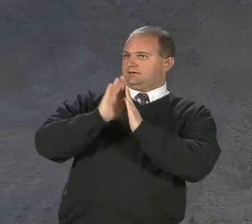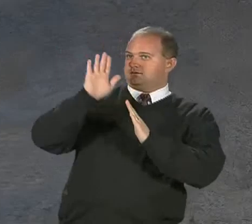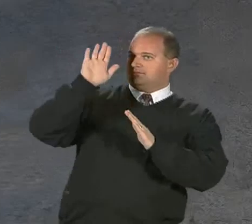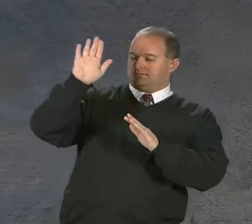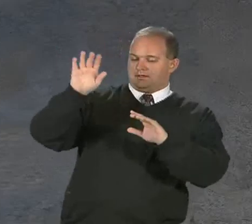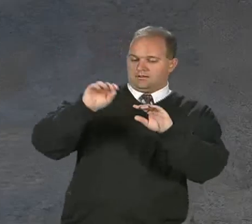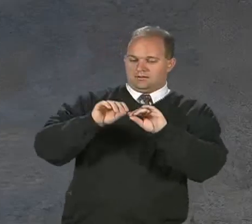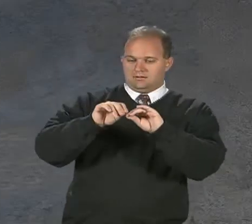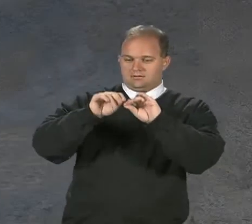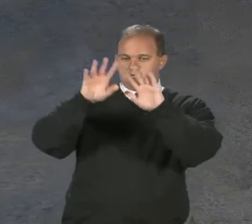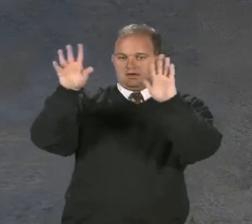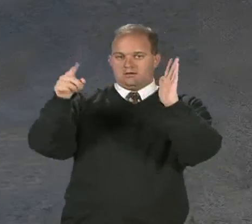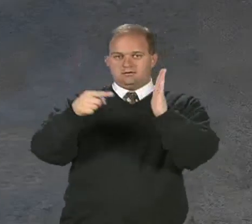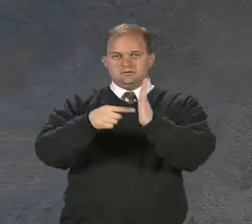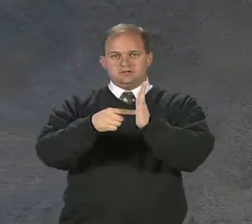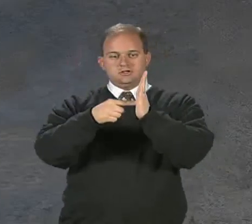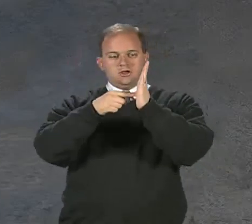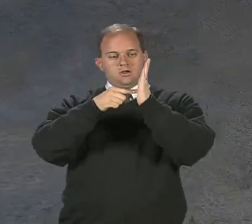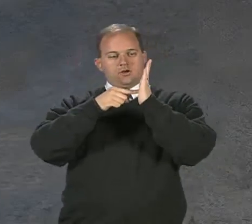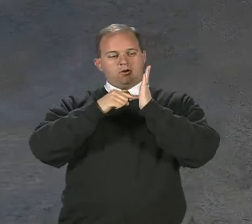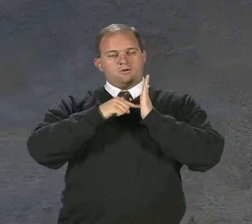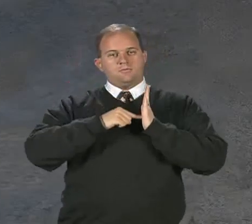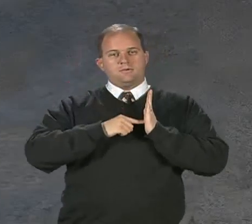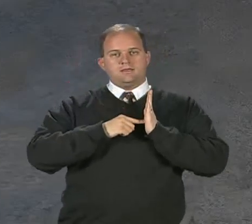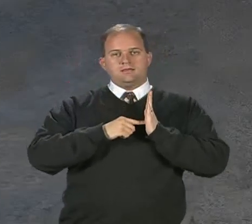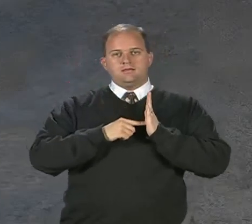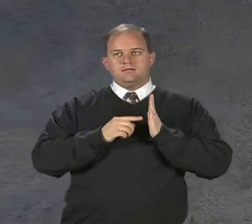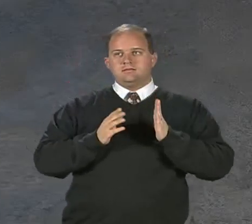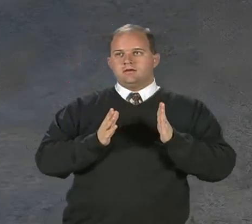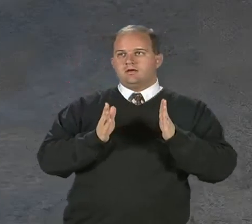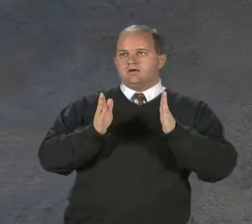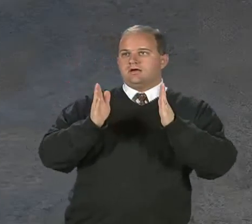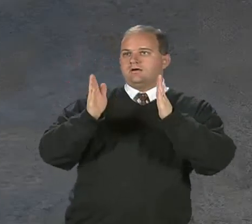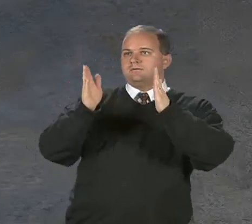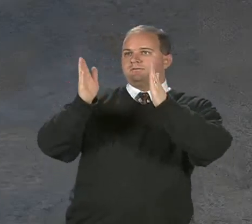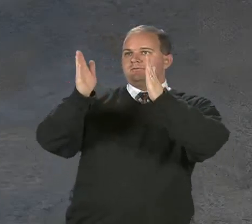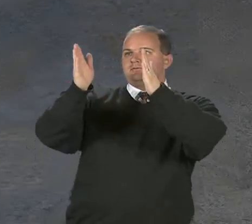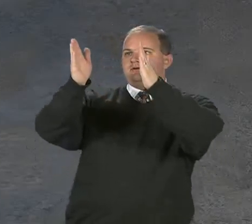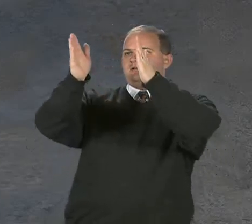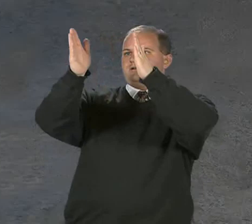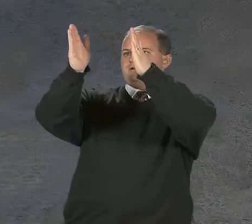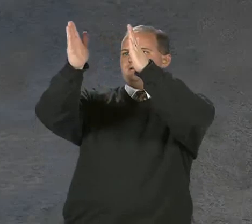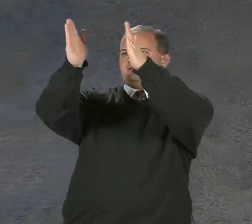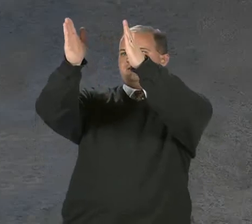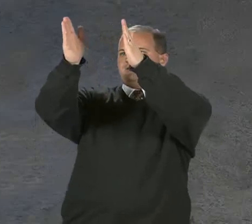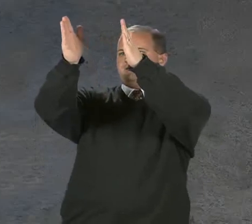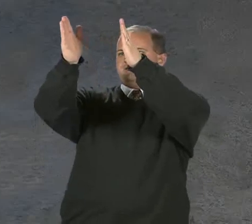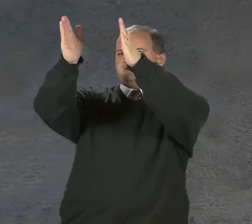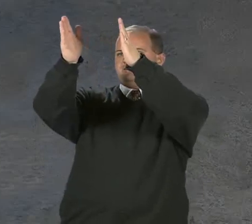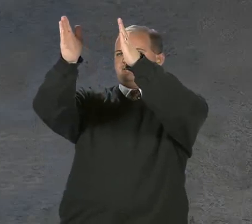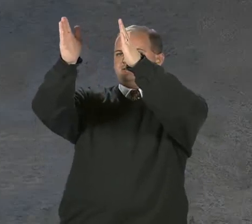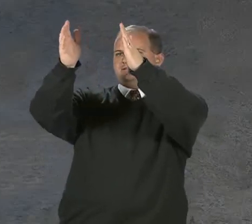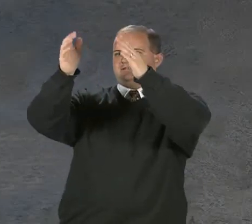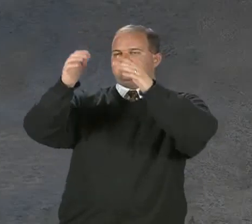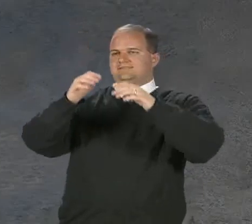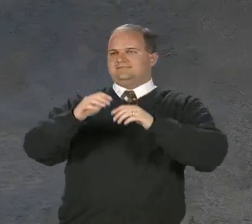May thy light show me the way. Amen. Amen. Amen. Amen.